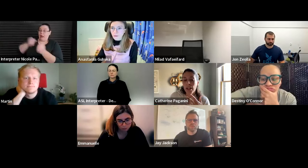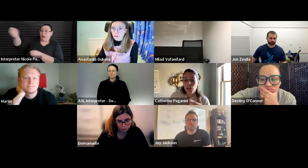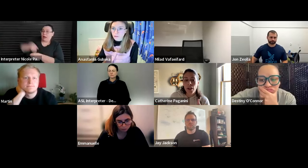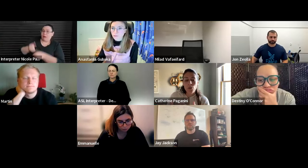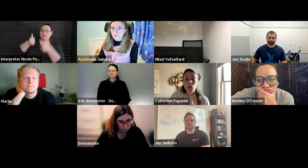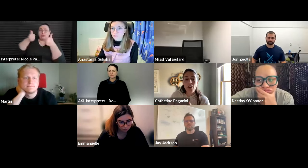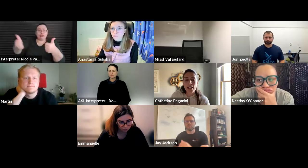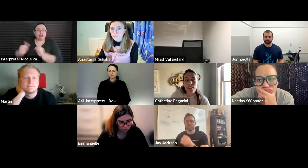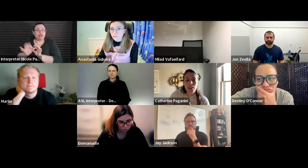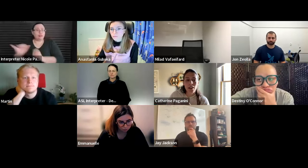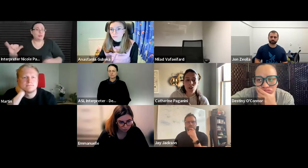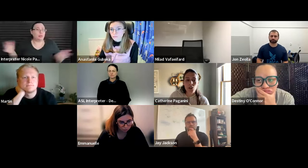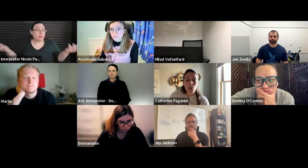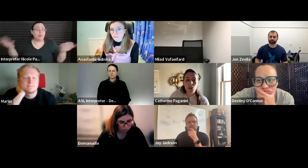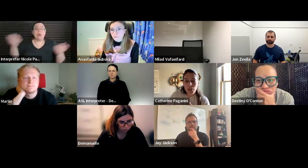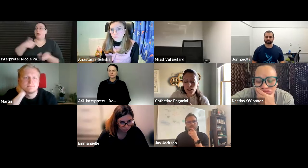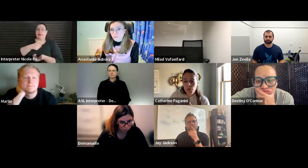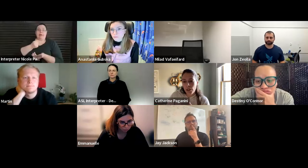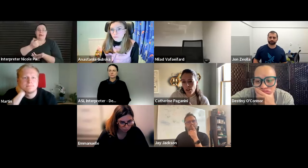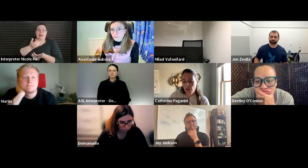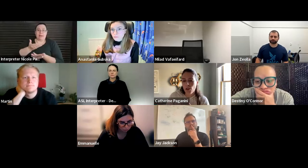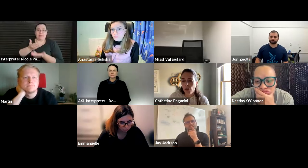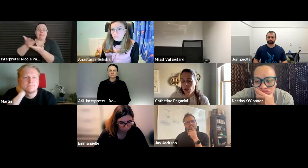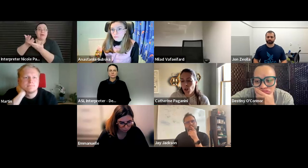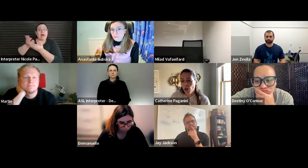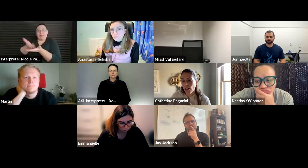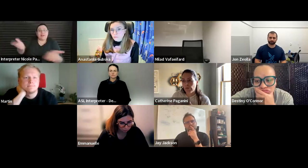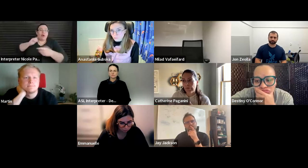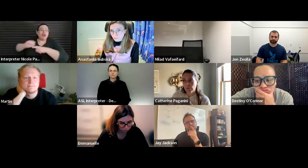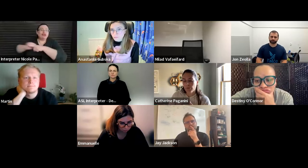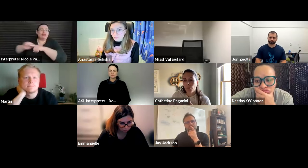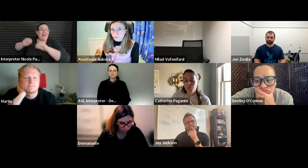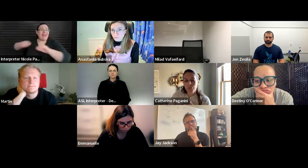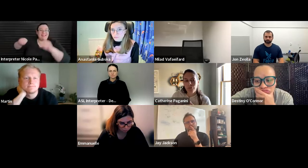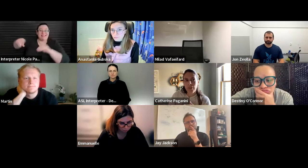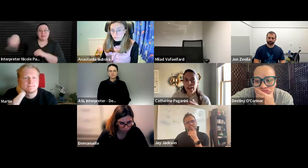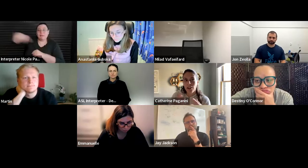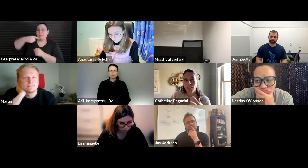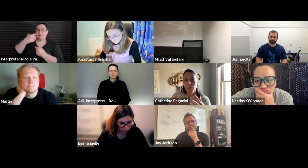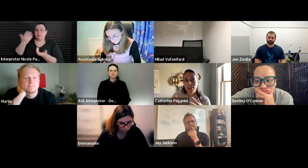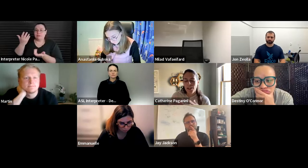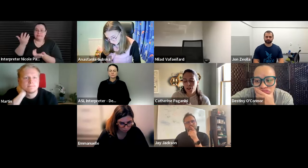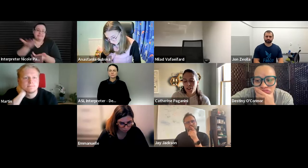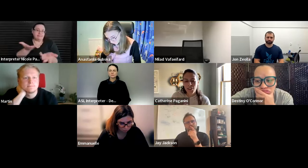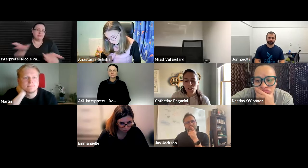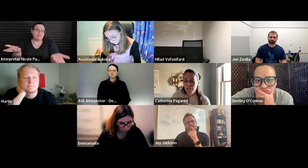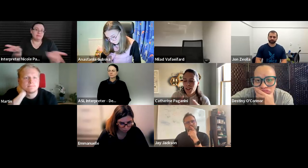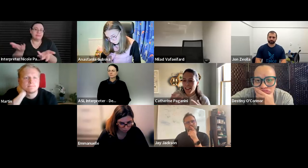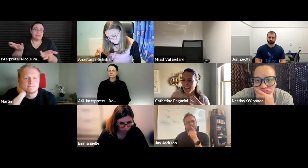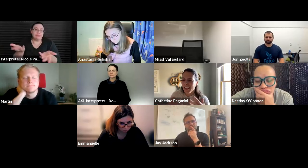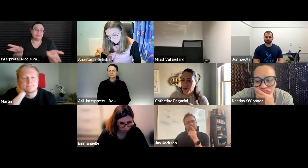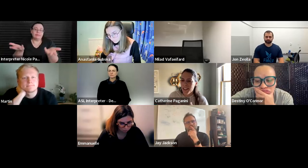also try to provide uh training material because our um yeah i mean our